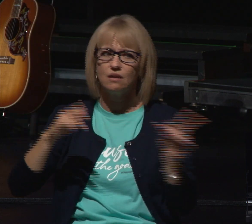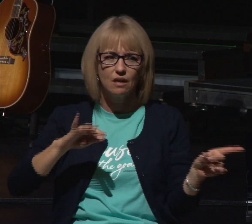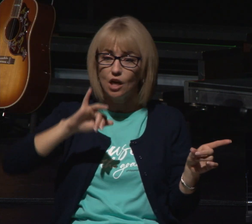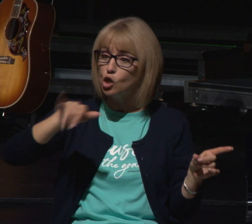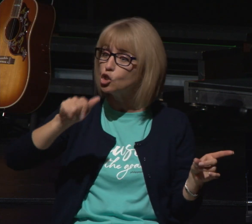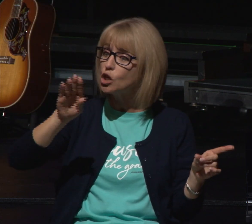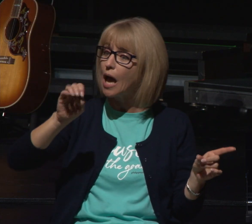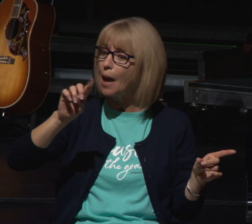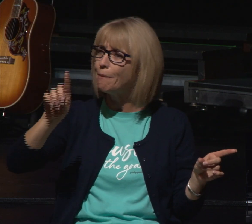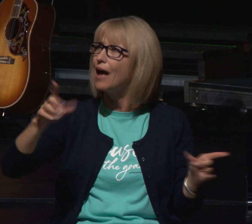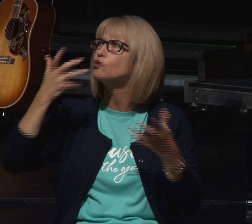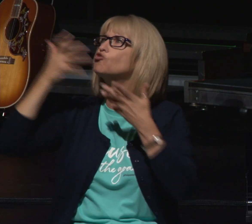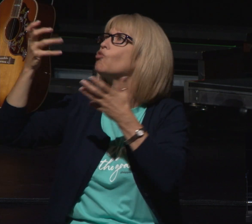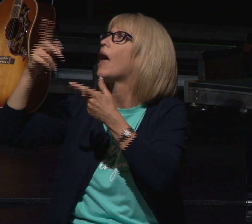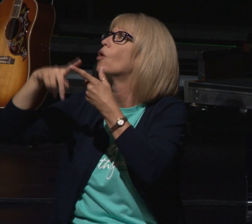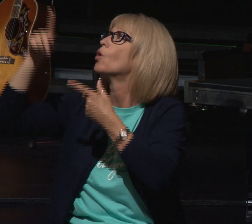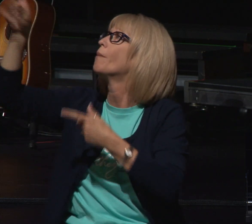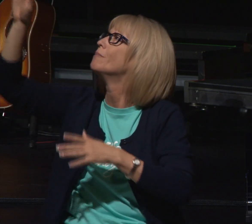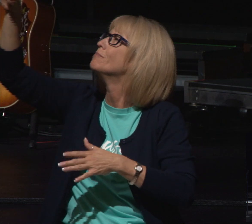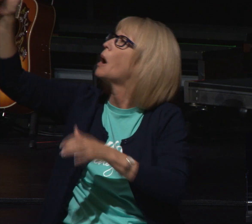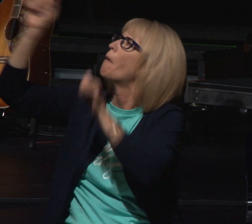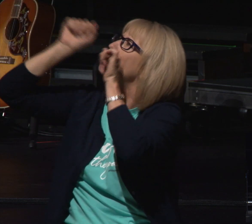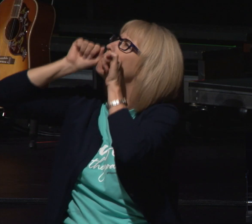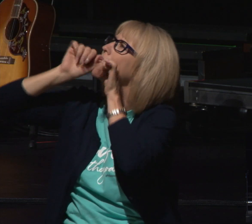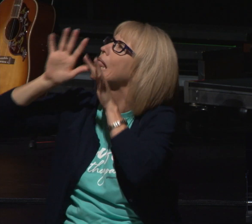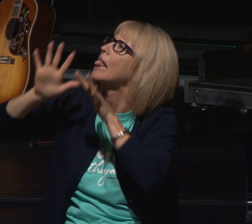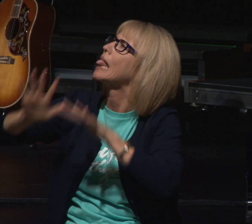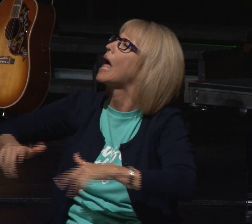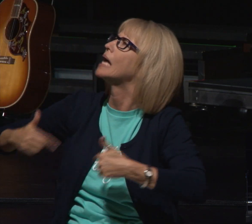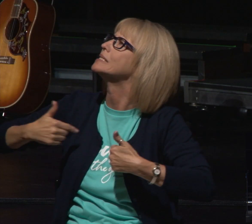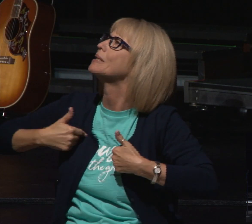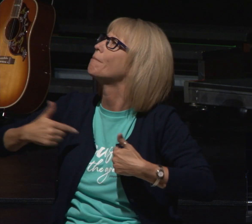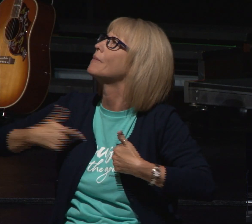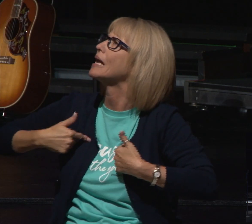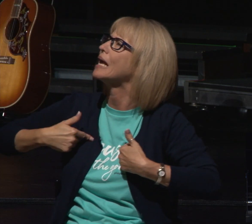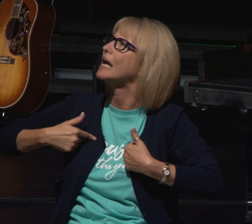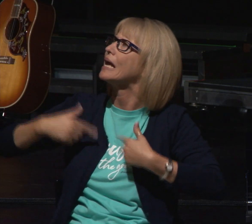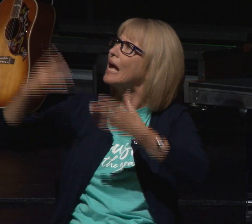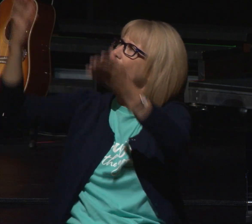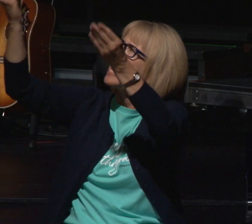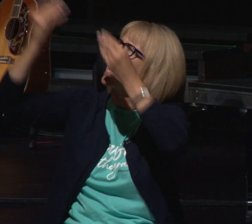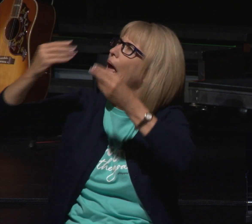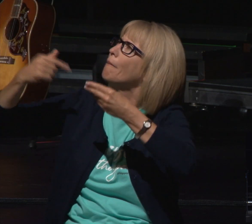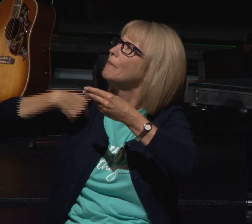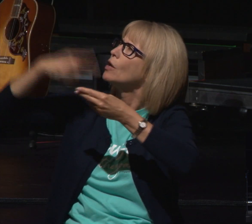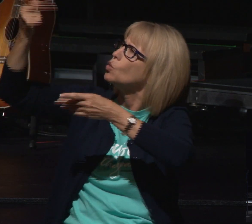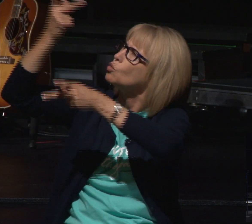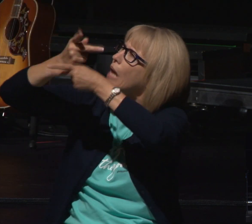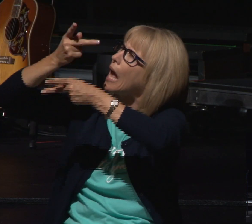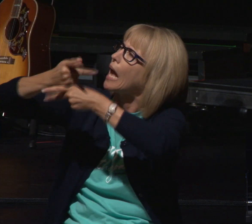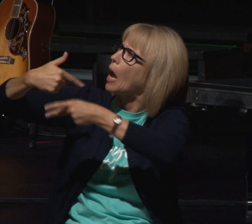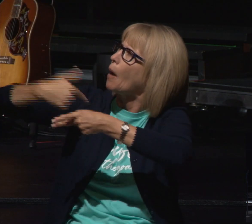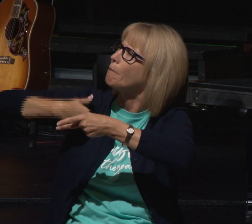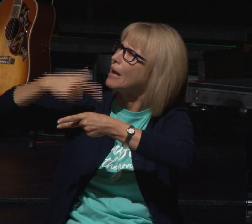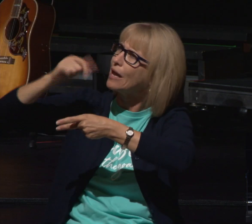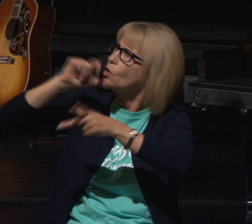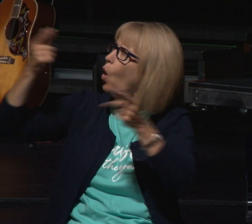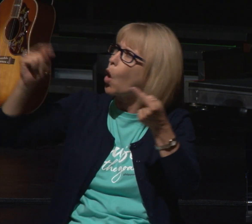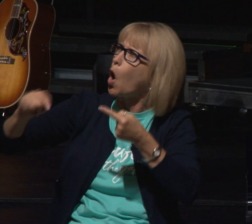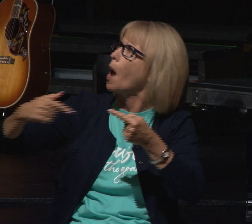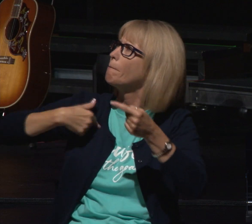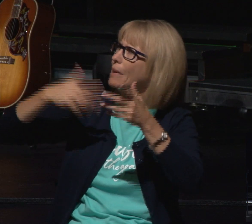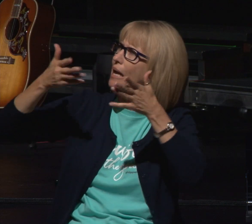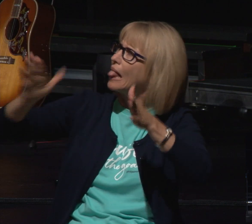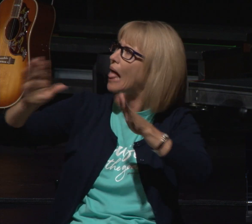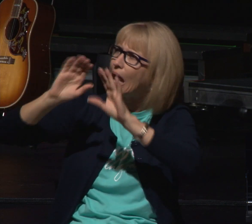of Israel oh that you would bless me and enlarge my territory let your hand be with me and keep me from harm so that I will